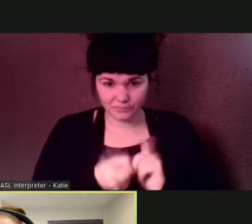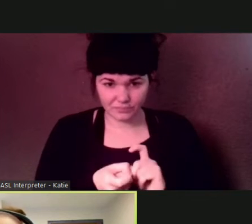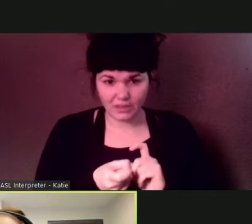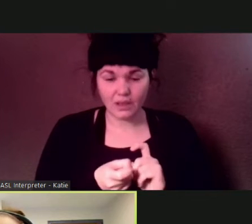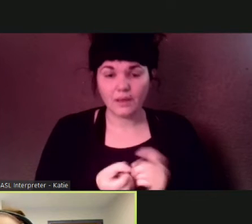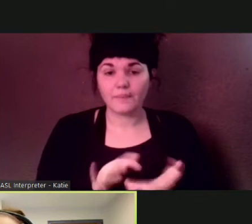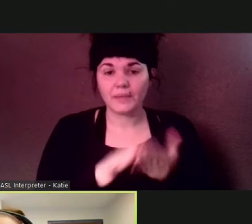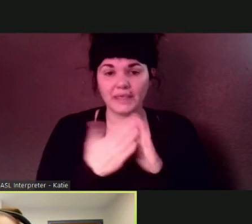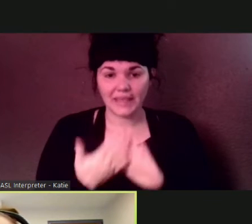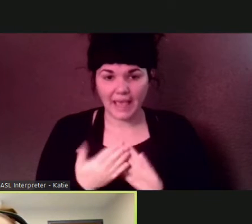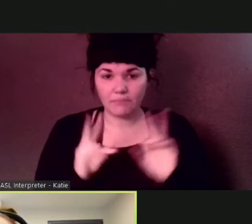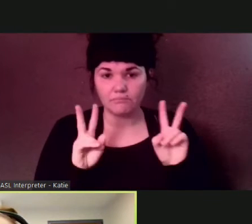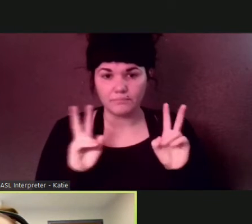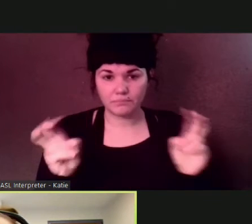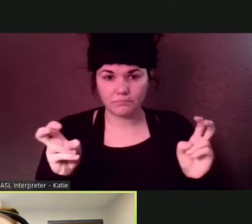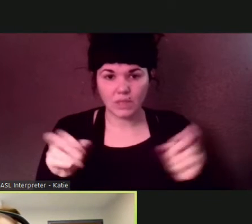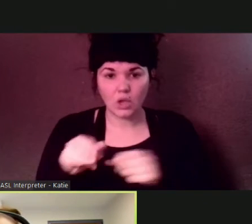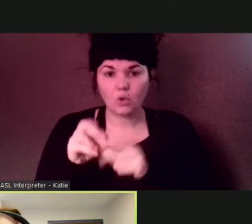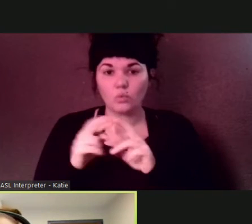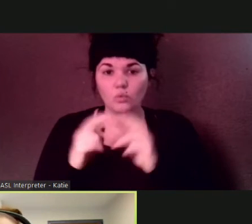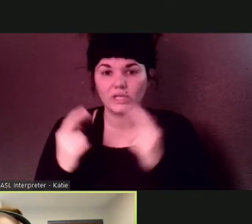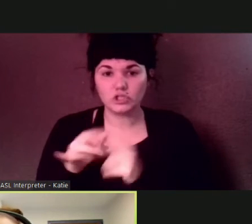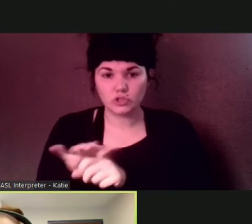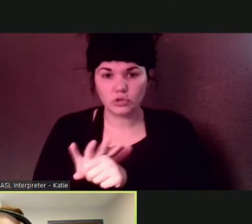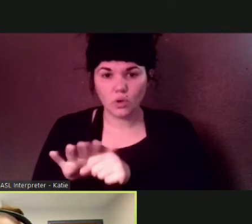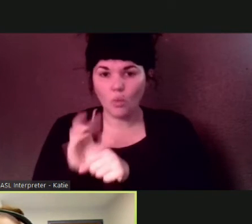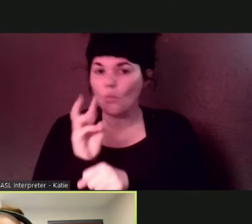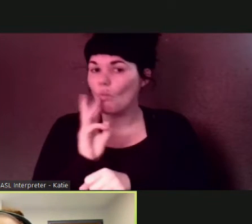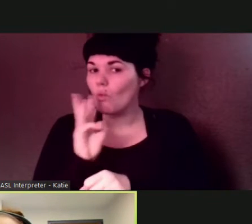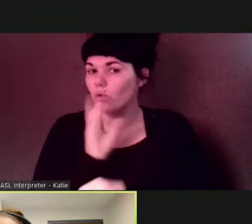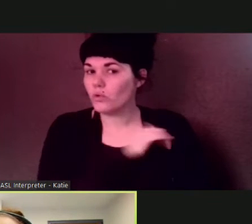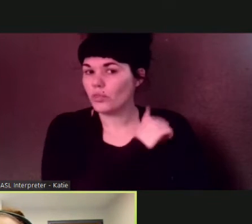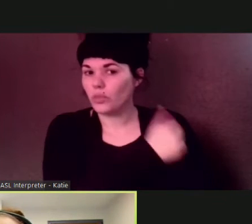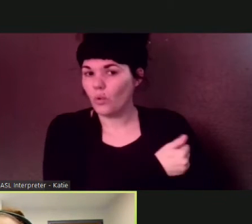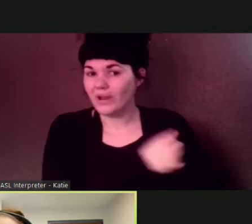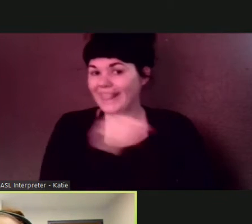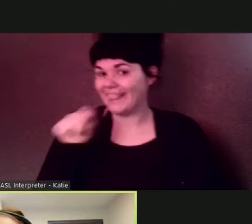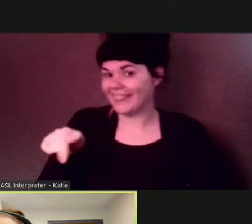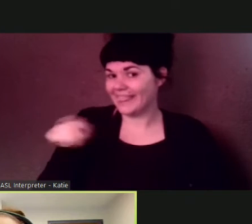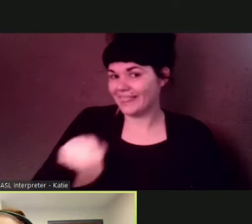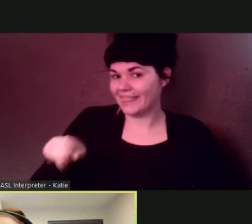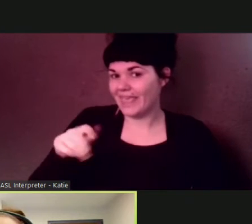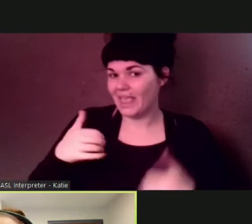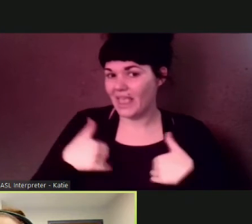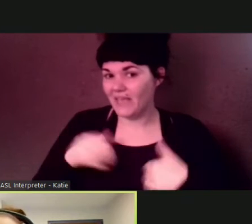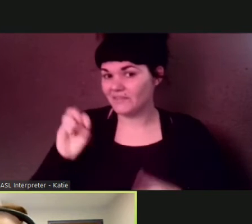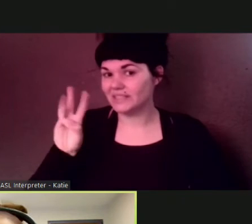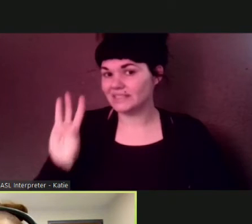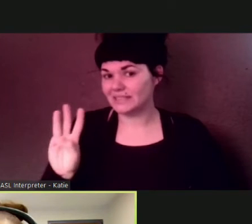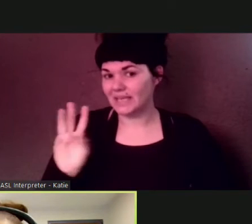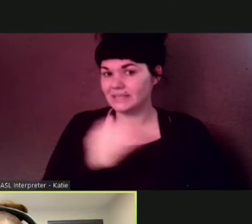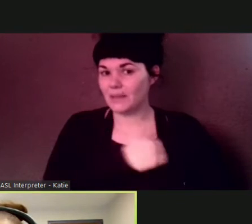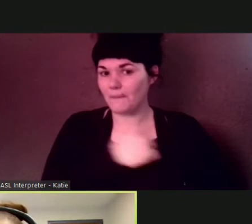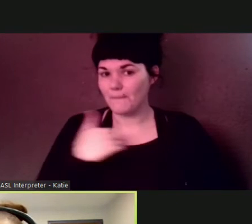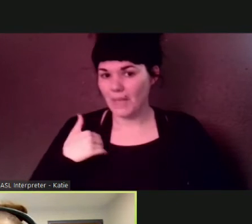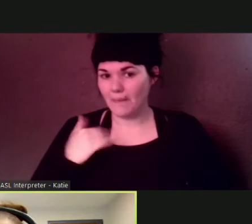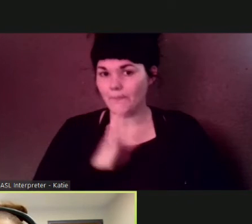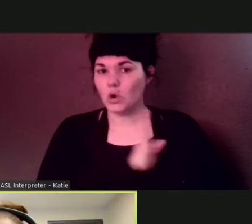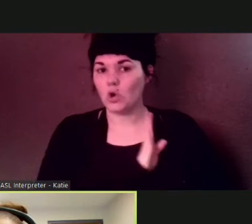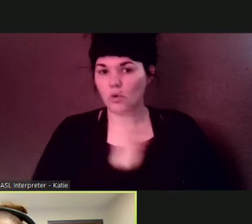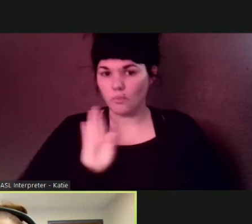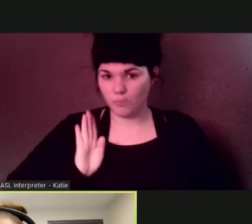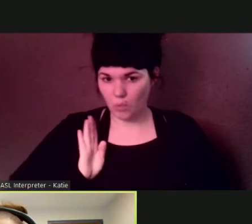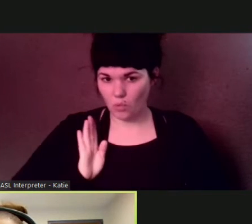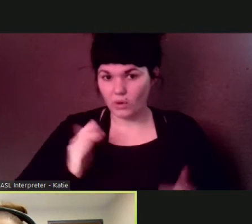authority and it is governed by a six-member board that board includes two members uh